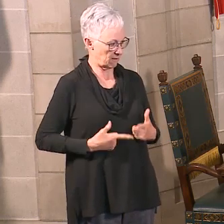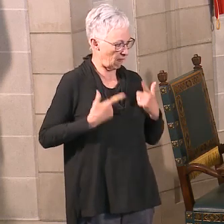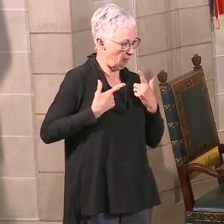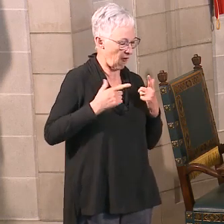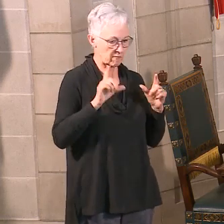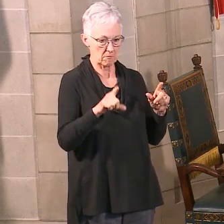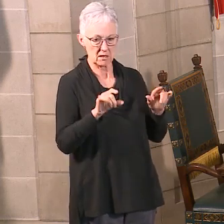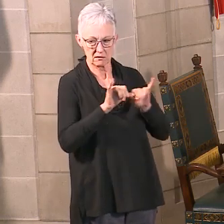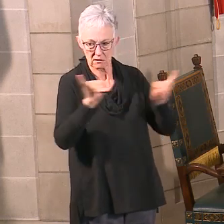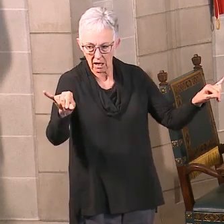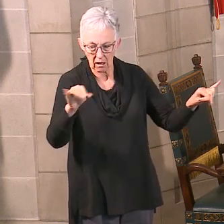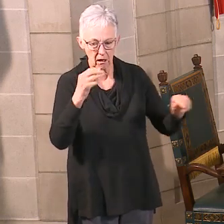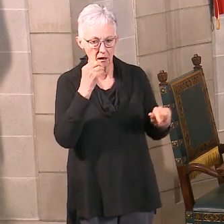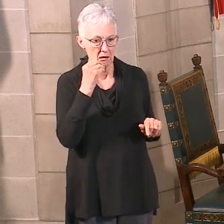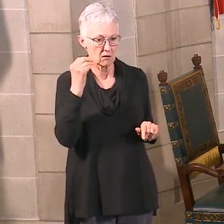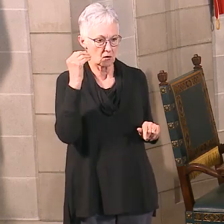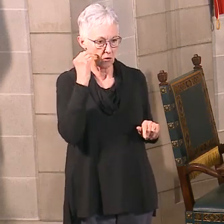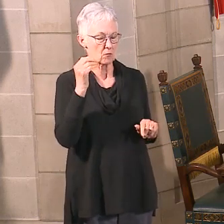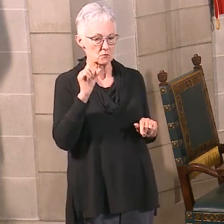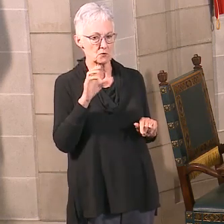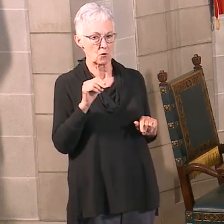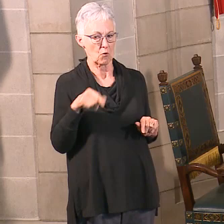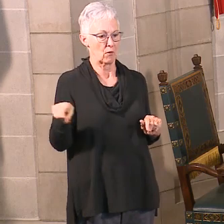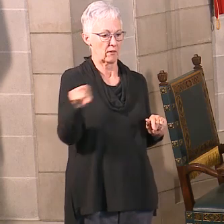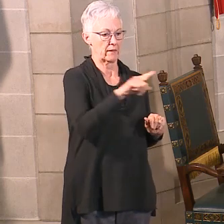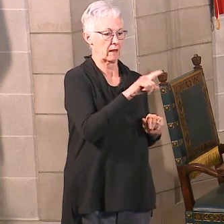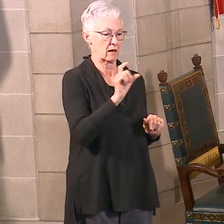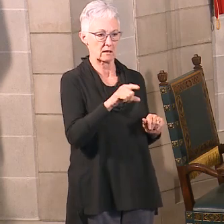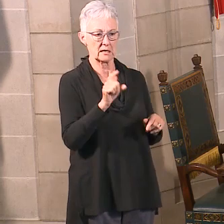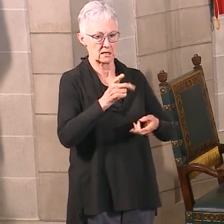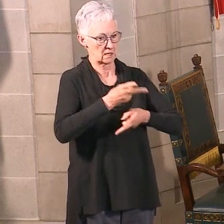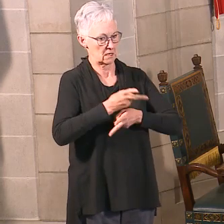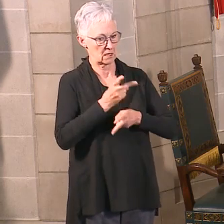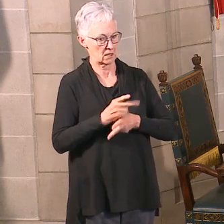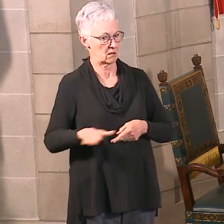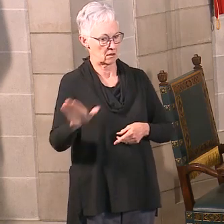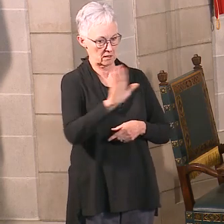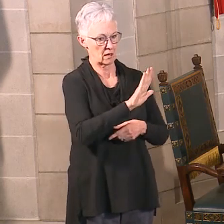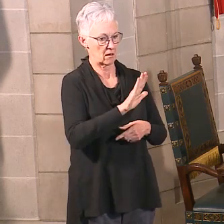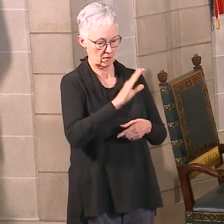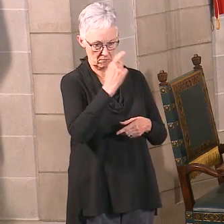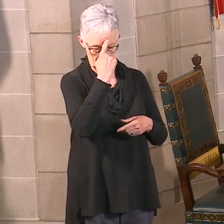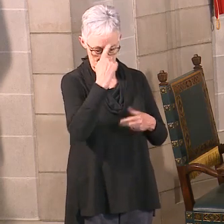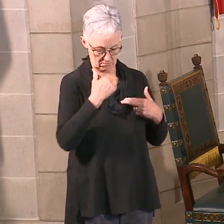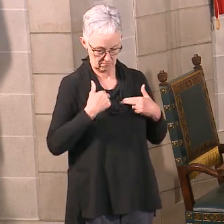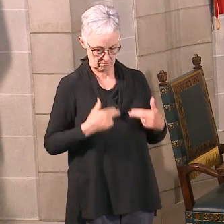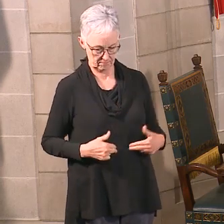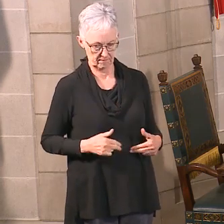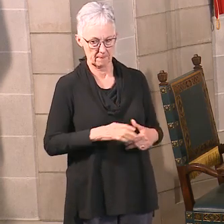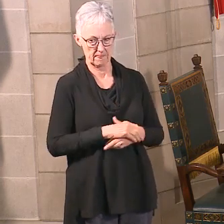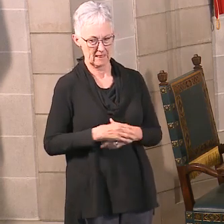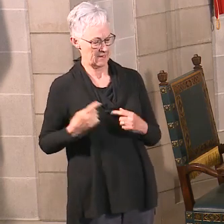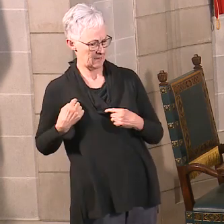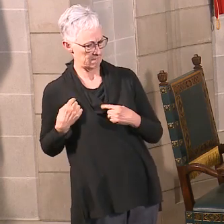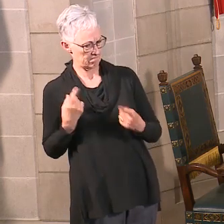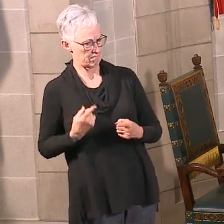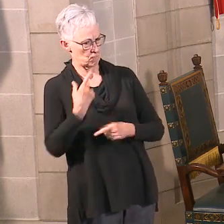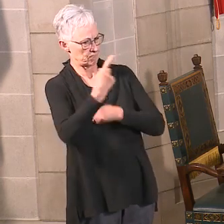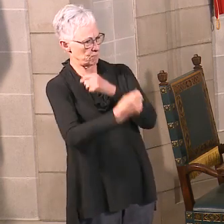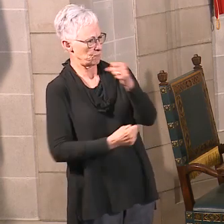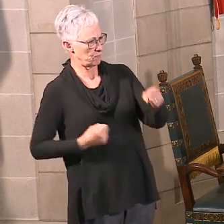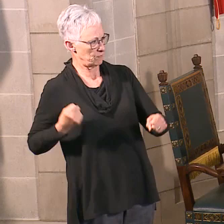they can take care of their mental health is very important. Over the course of the past year, Nebraskans have been through multiple